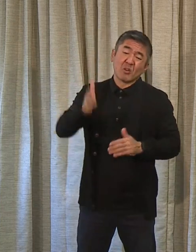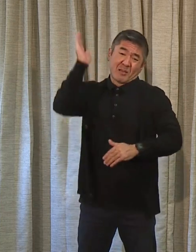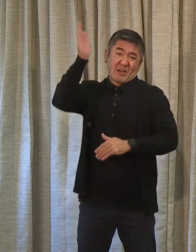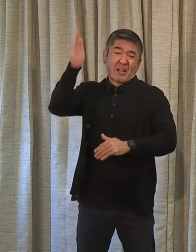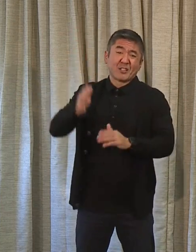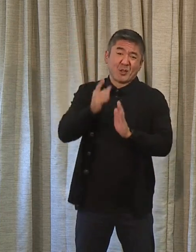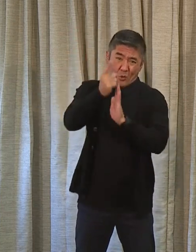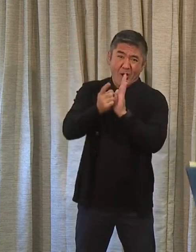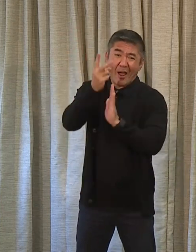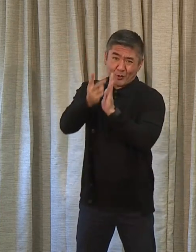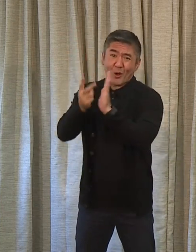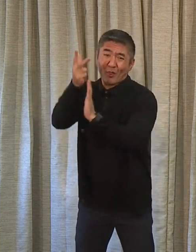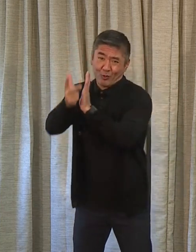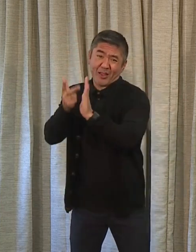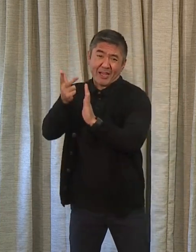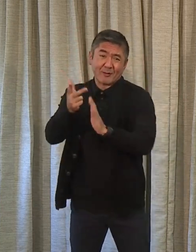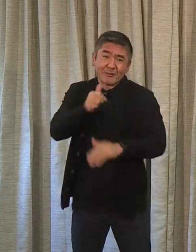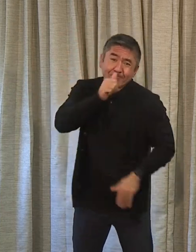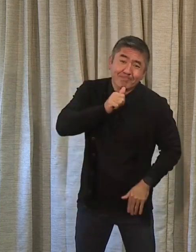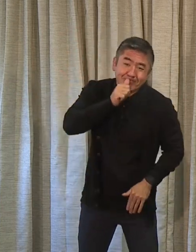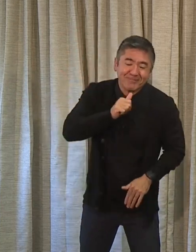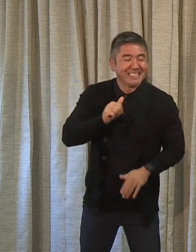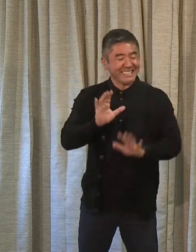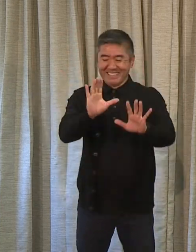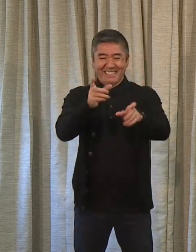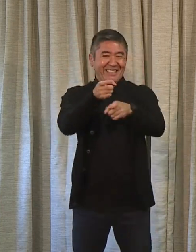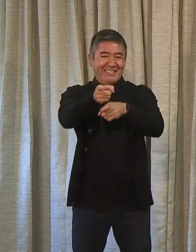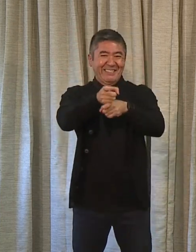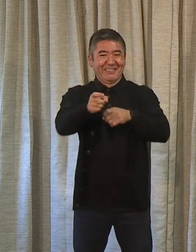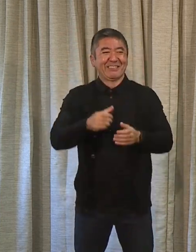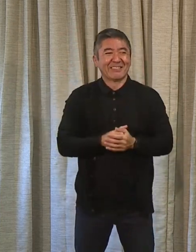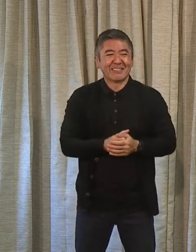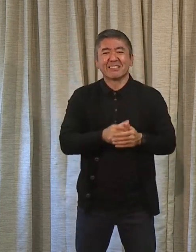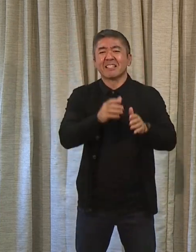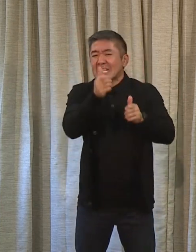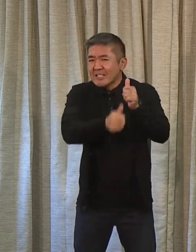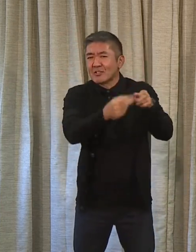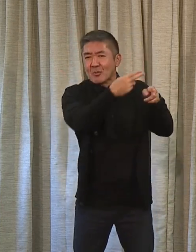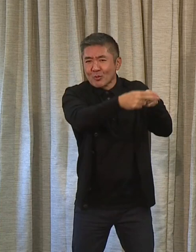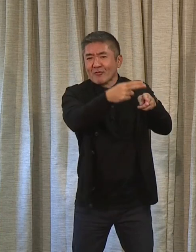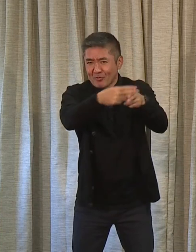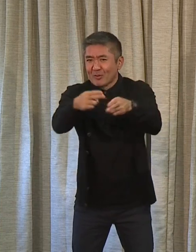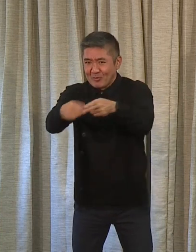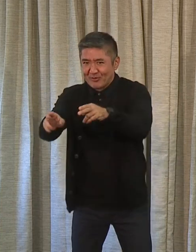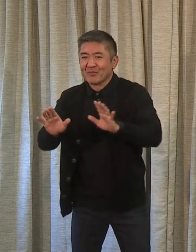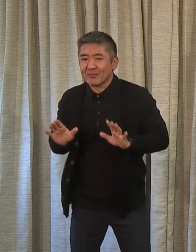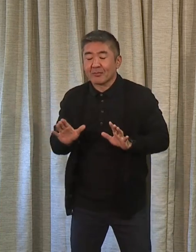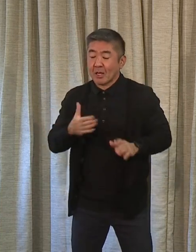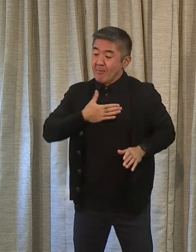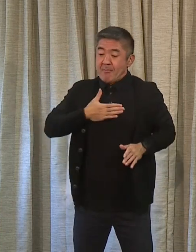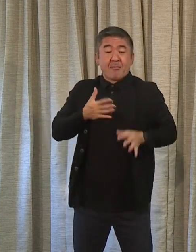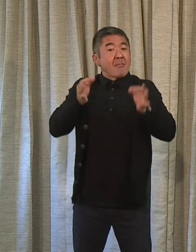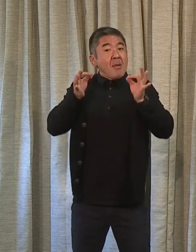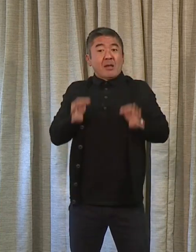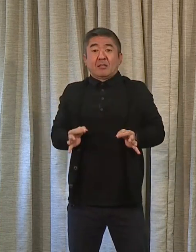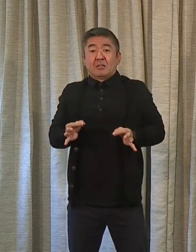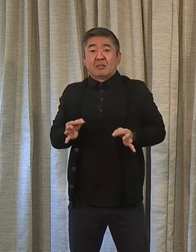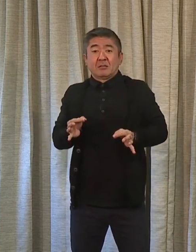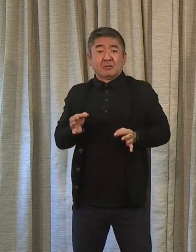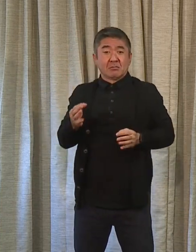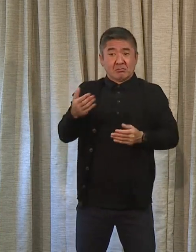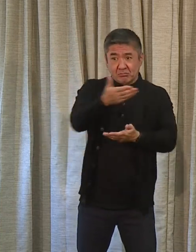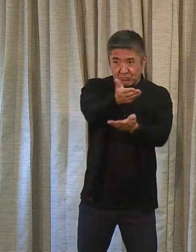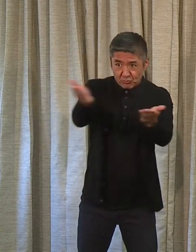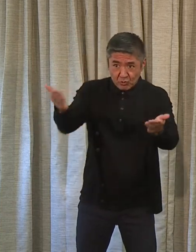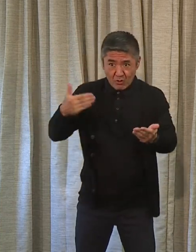mind. No, that's okay. Alex, we will all endeavor to be brief, but this is my decision because I really feel that anybody out there, if you have